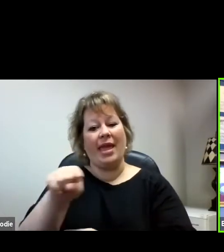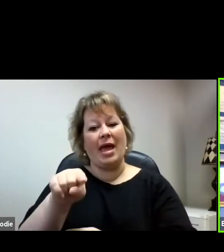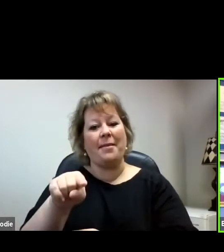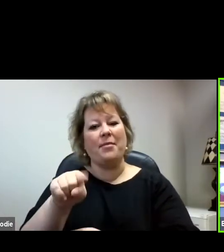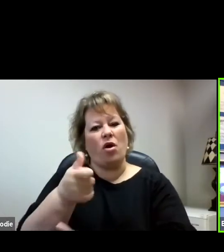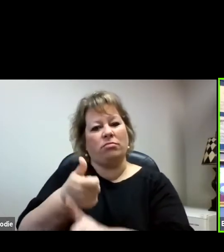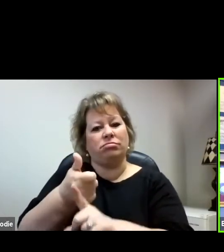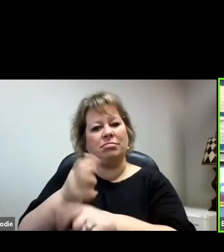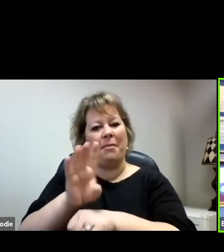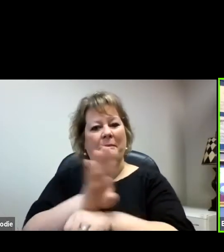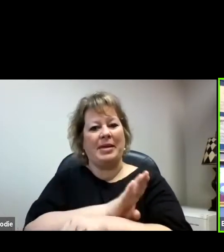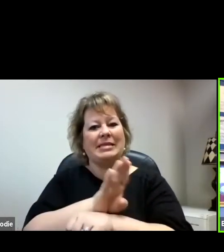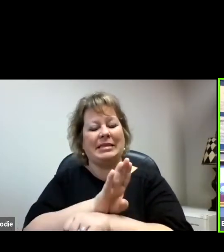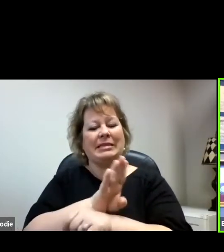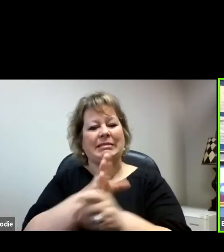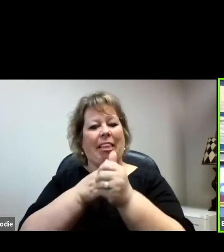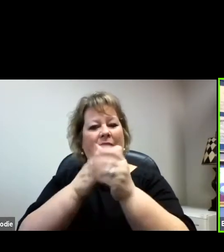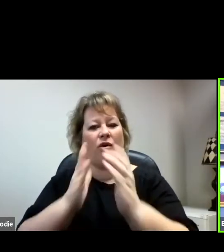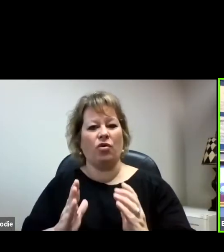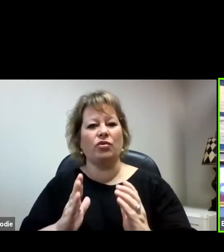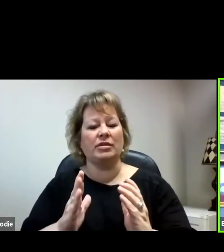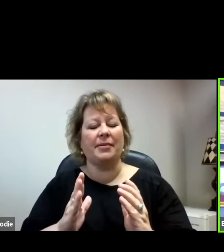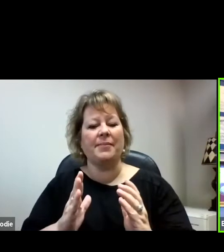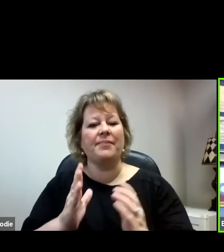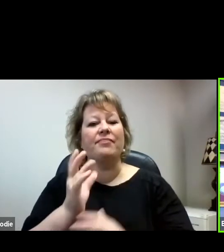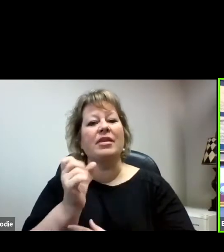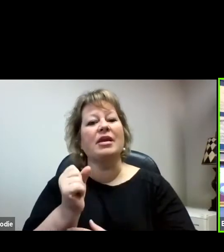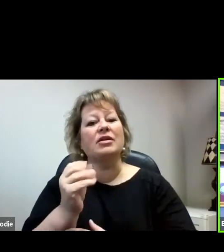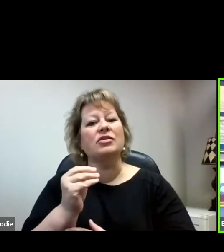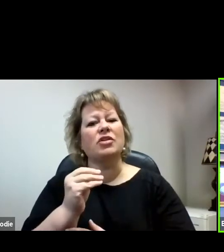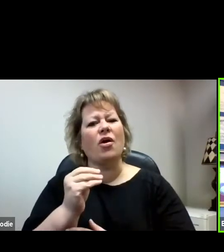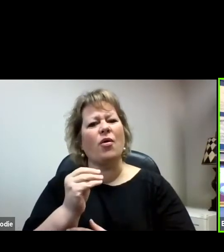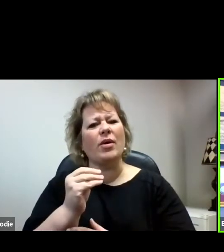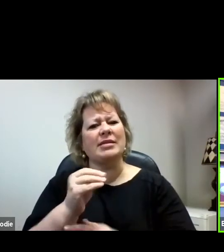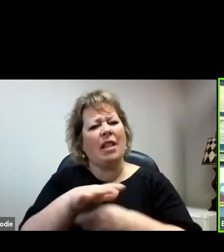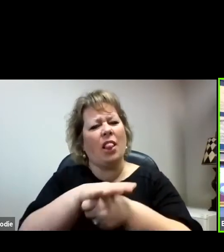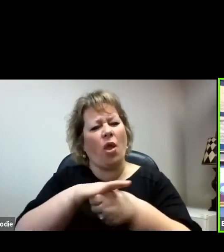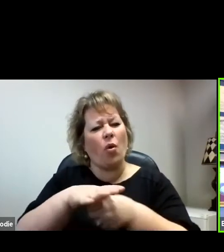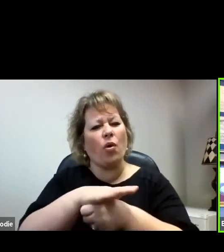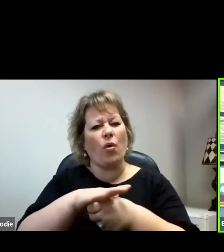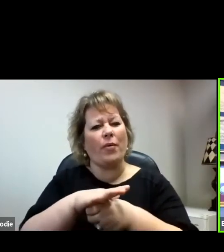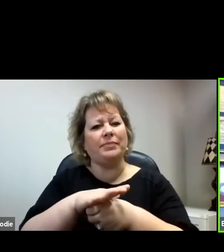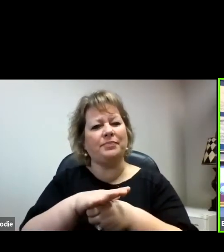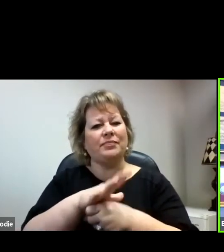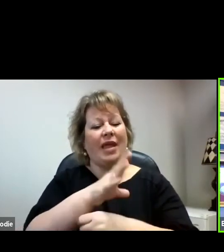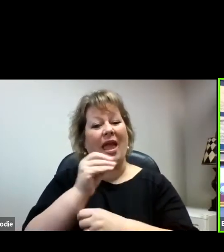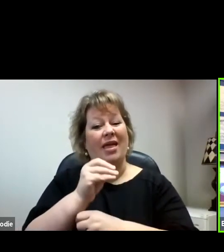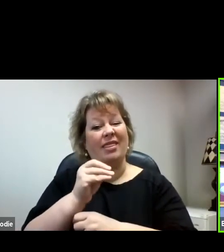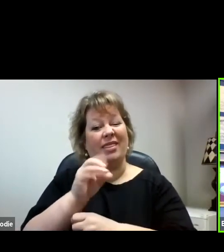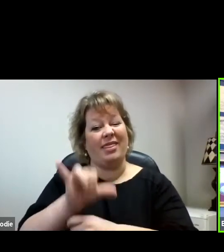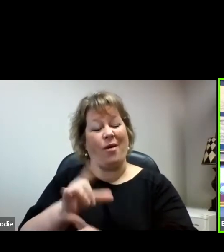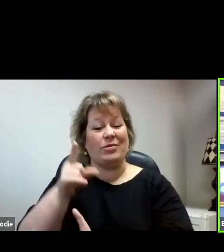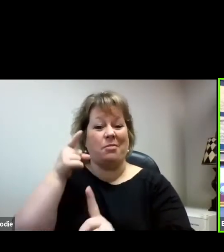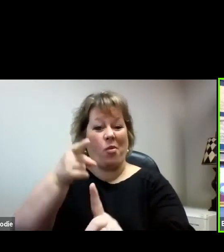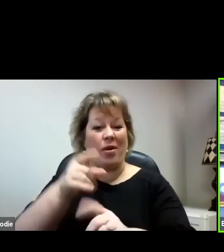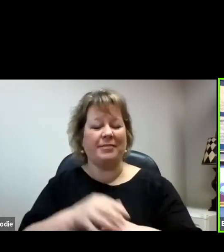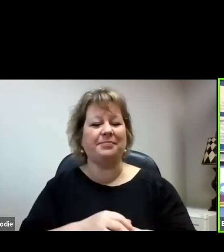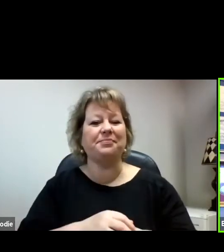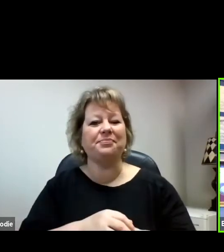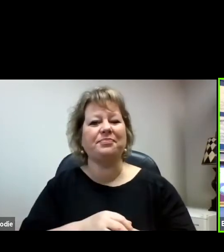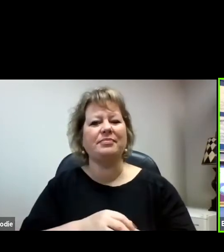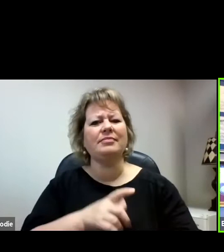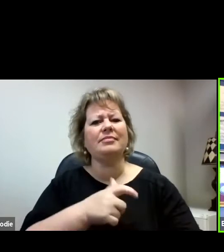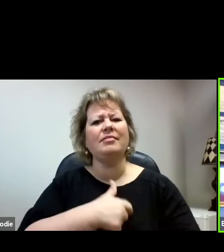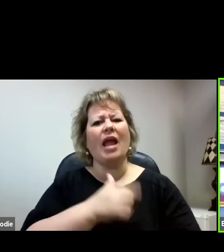leaders. And so it's certainly local, and it was intended to be. I will